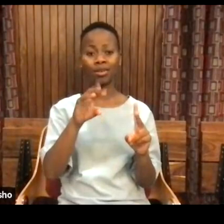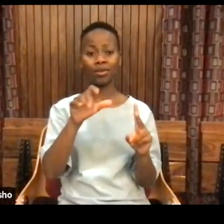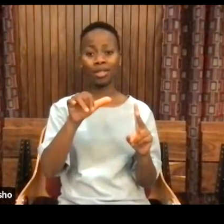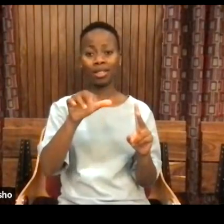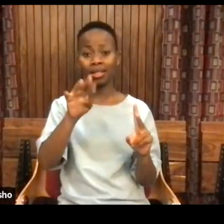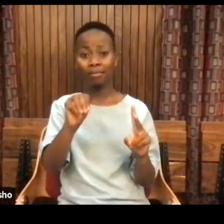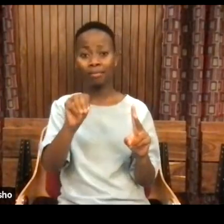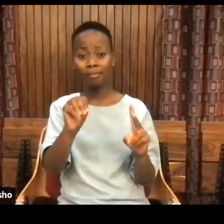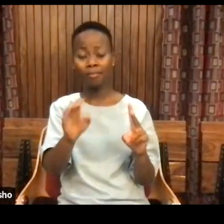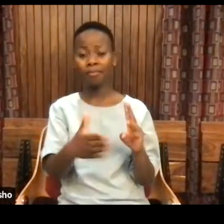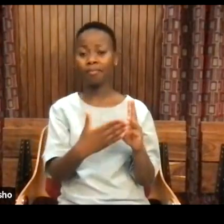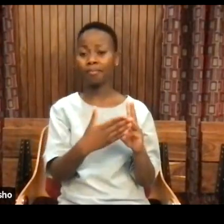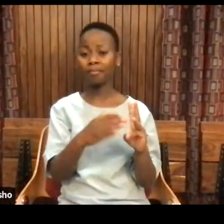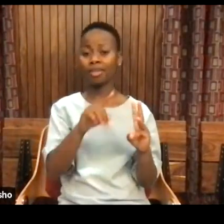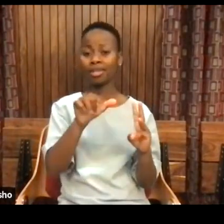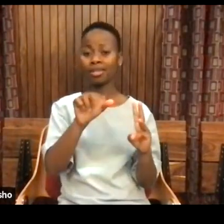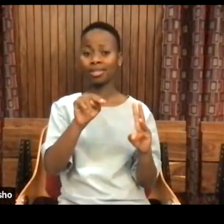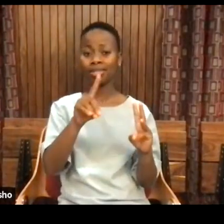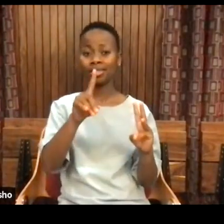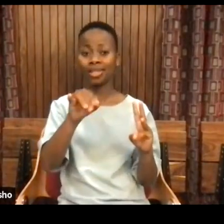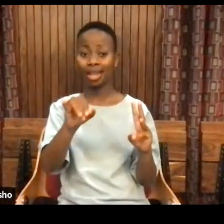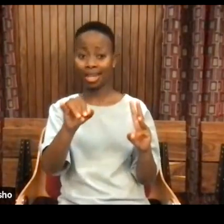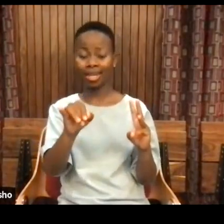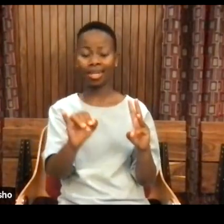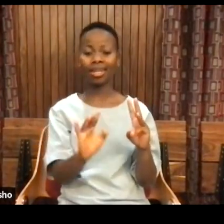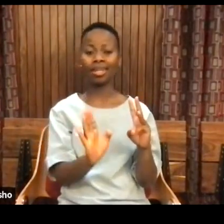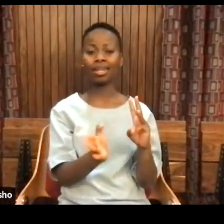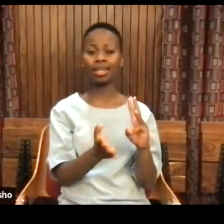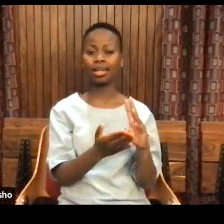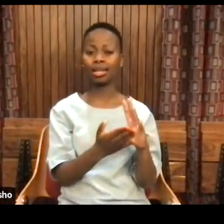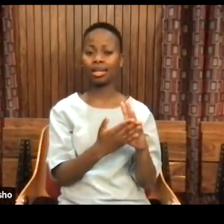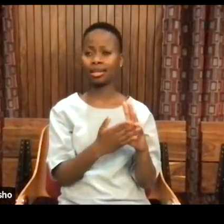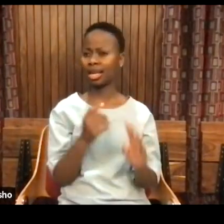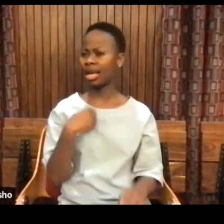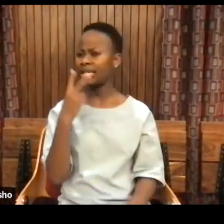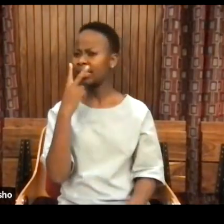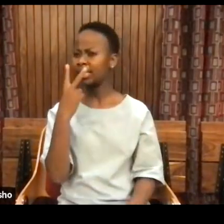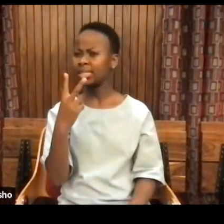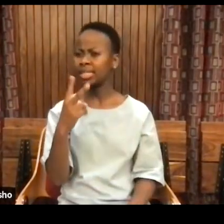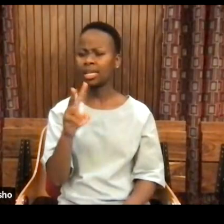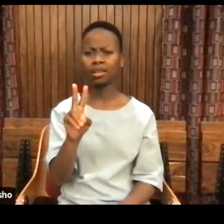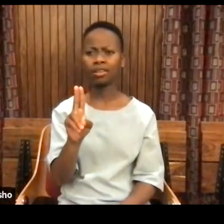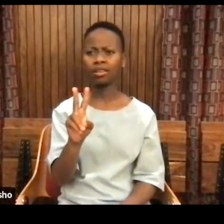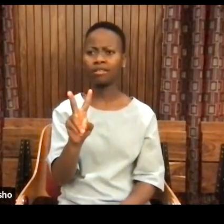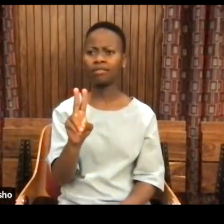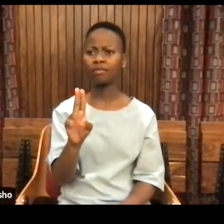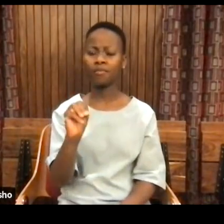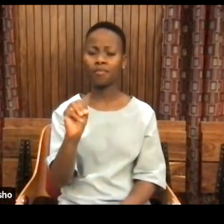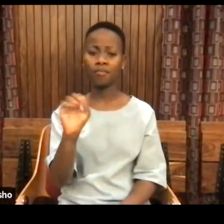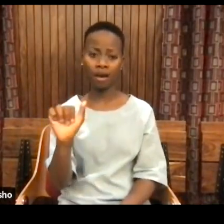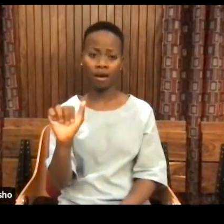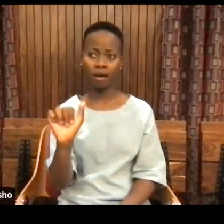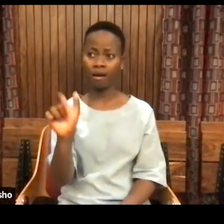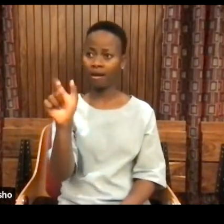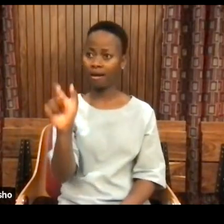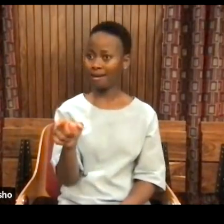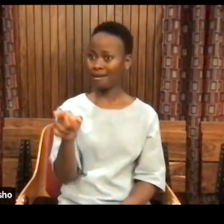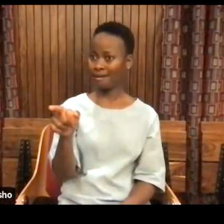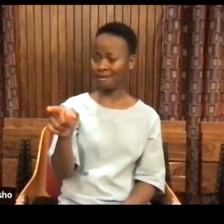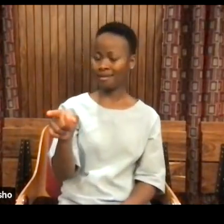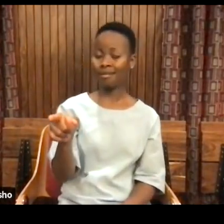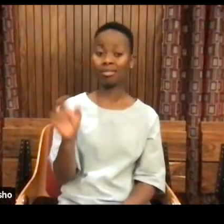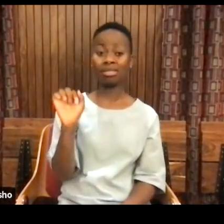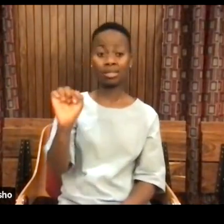your efforts here, Zandi, with Black Collective. I see Vuma Levine, whose music